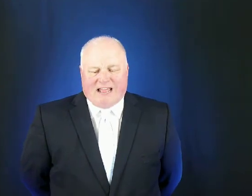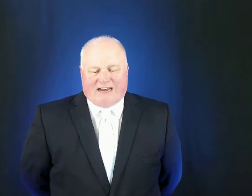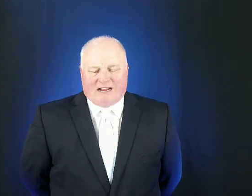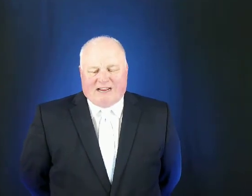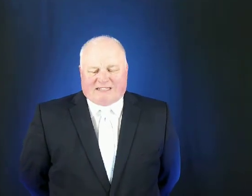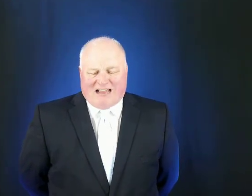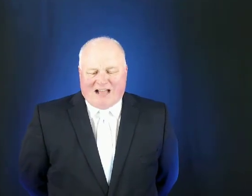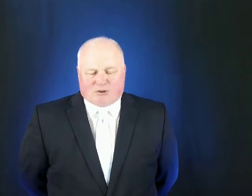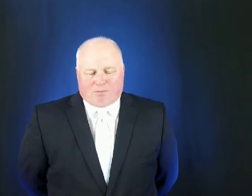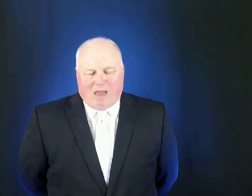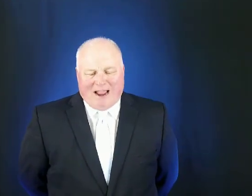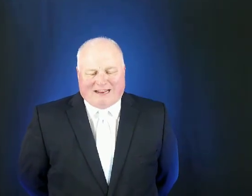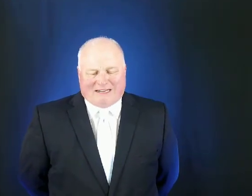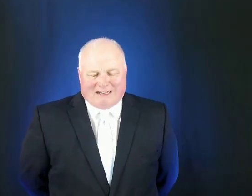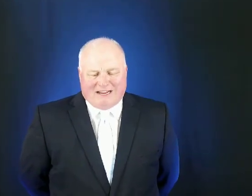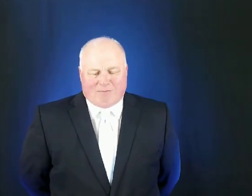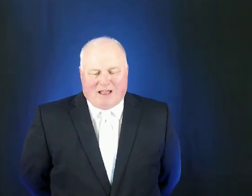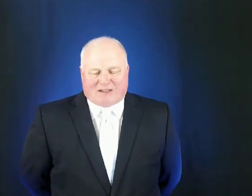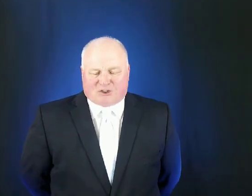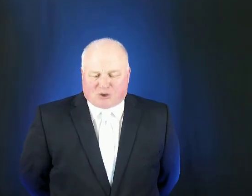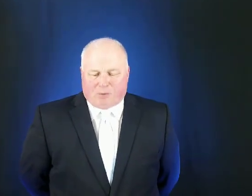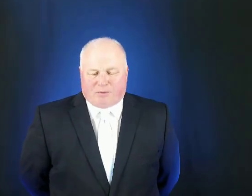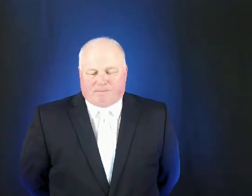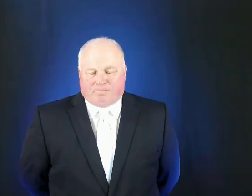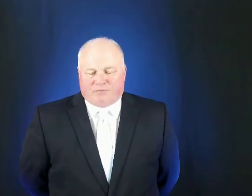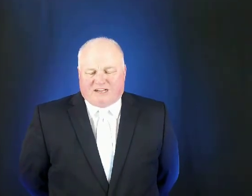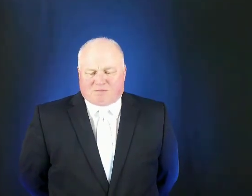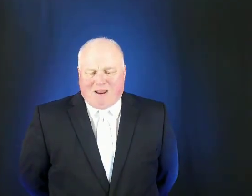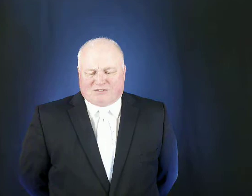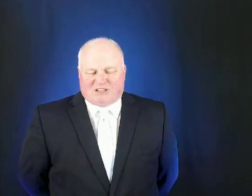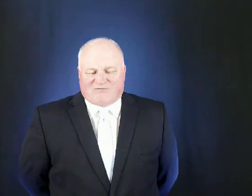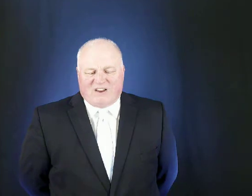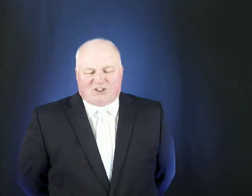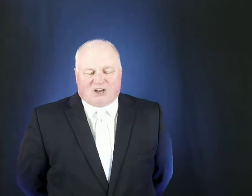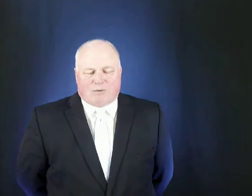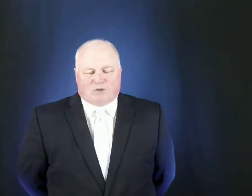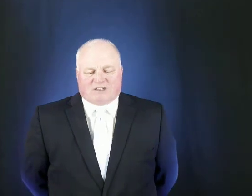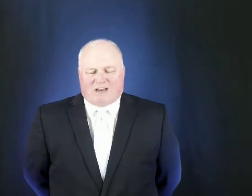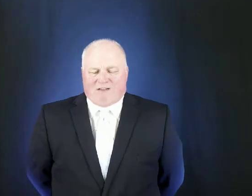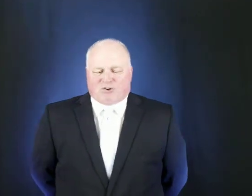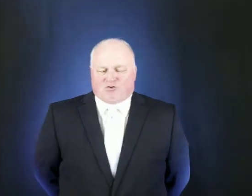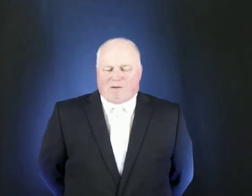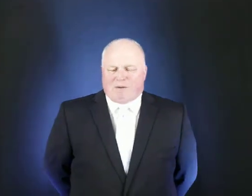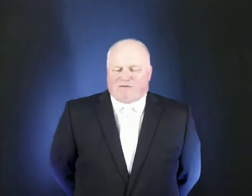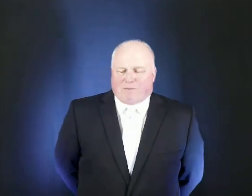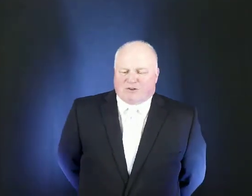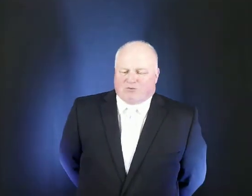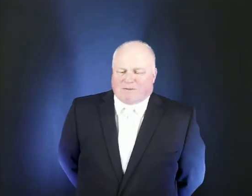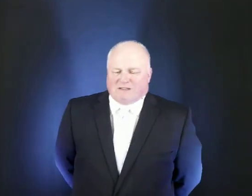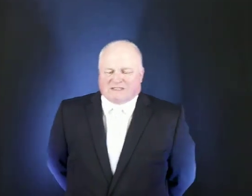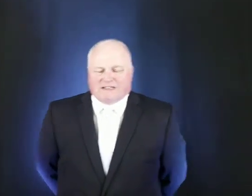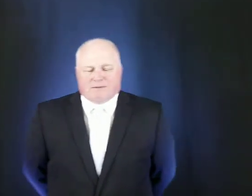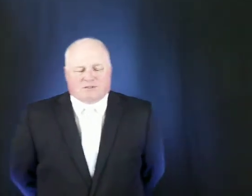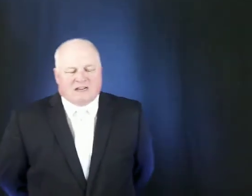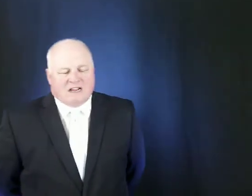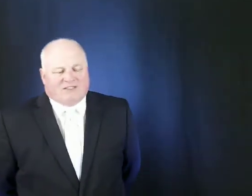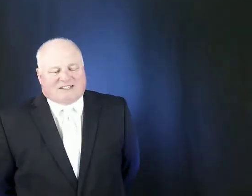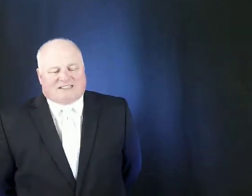at it its eyes are black and gleam like a serpent its mouth is v-shaped with saliva dripping from its ribless lips that seem